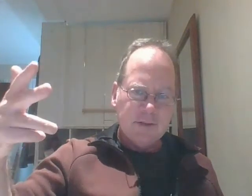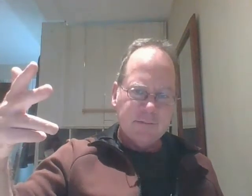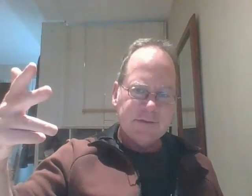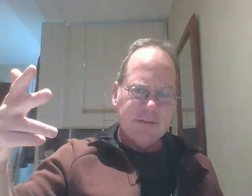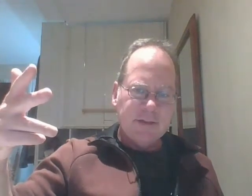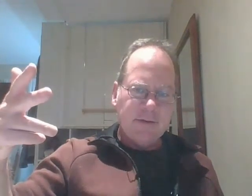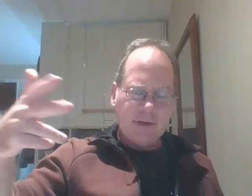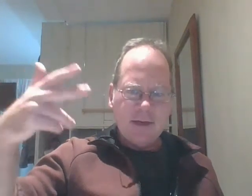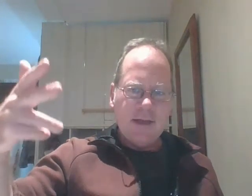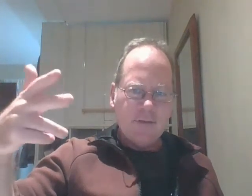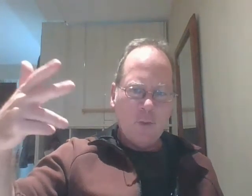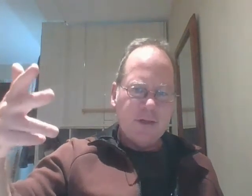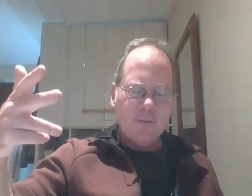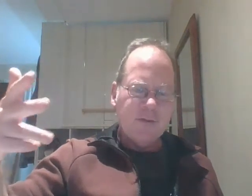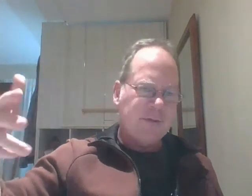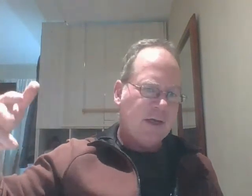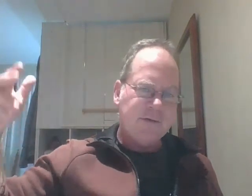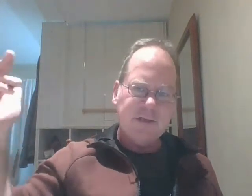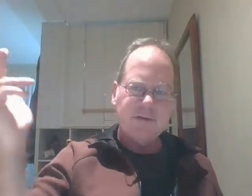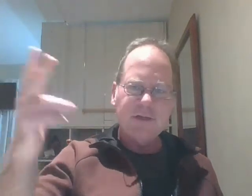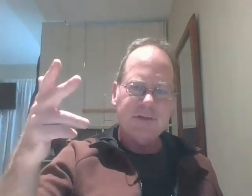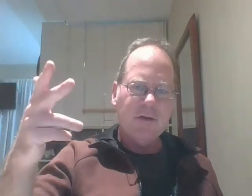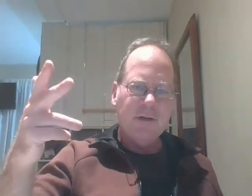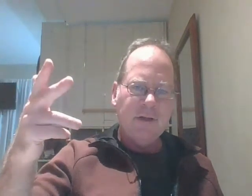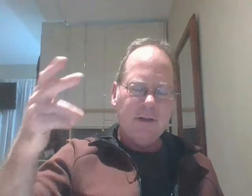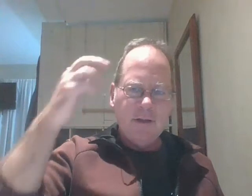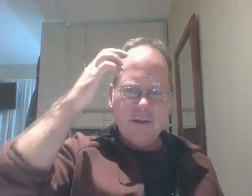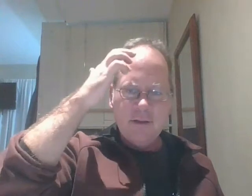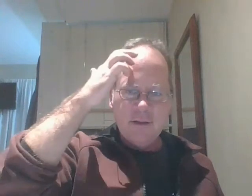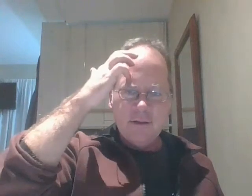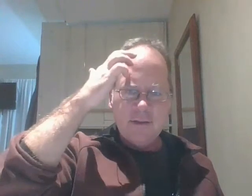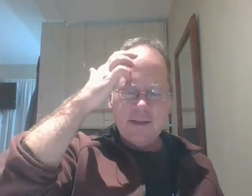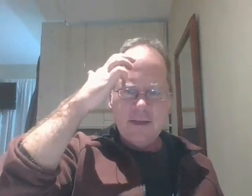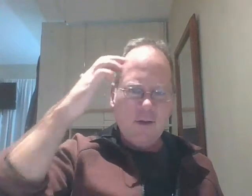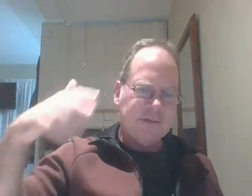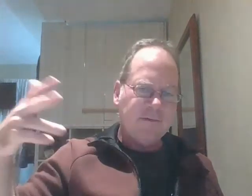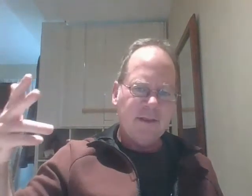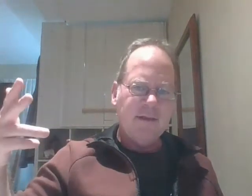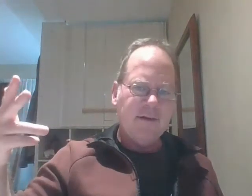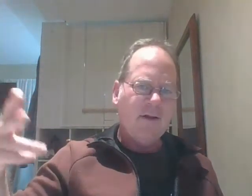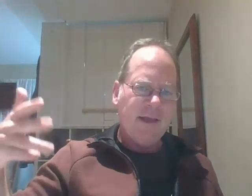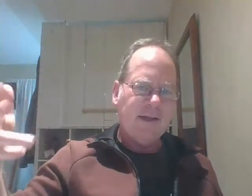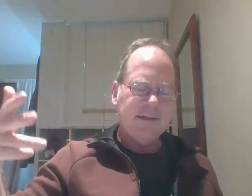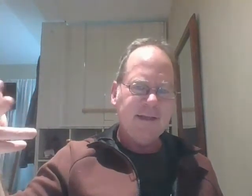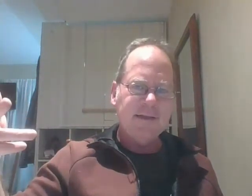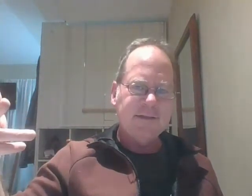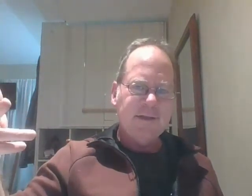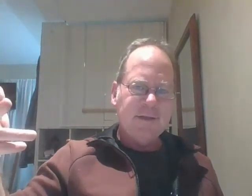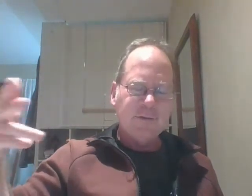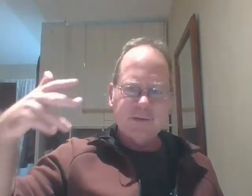they're kind of like the way europe used to hundreds and hundreds of years ago the king owns everything and all that kind of jazz so there's not